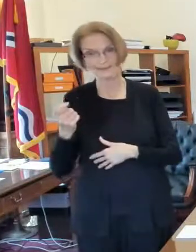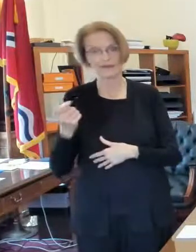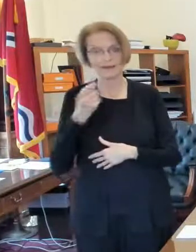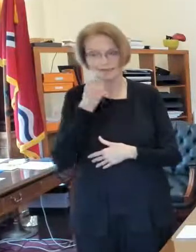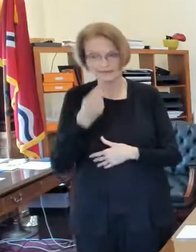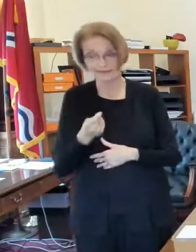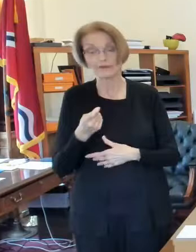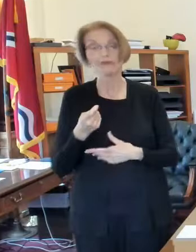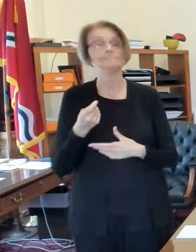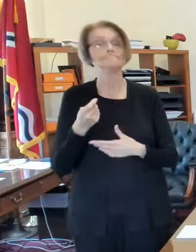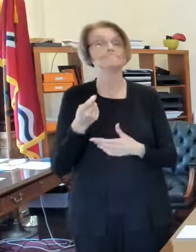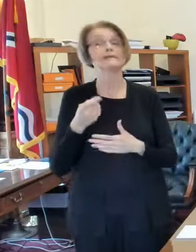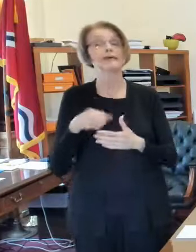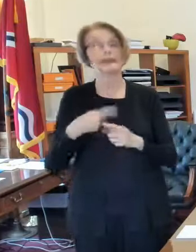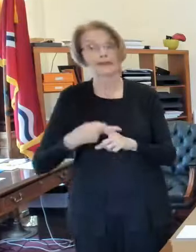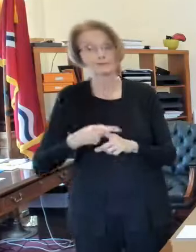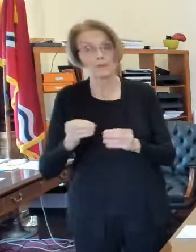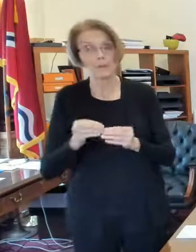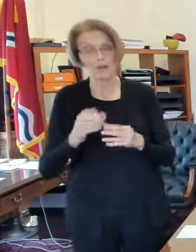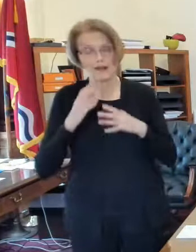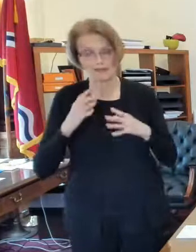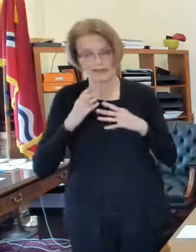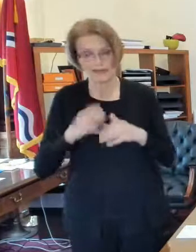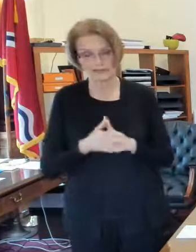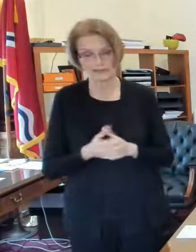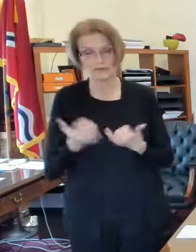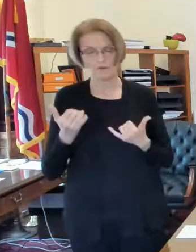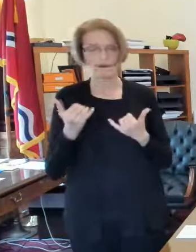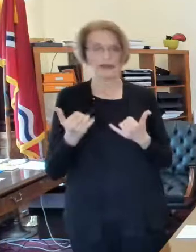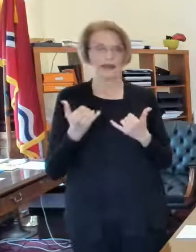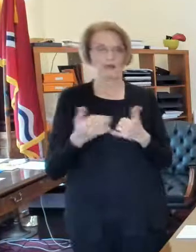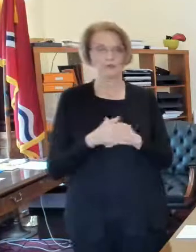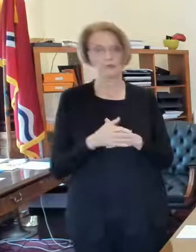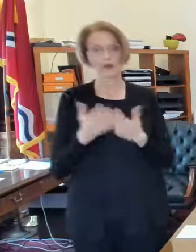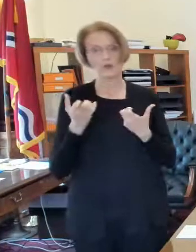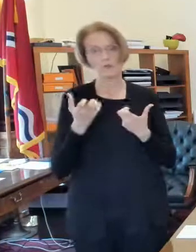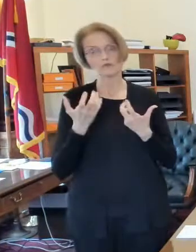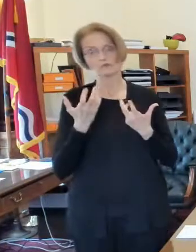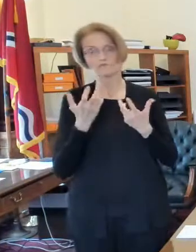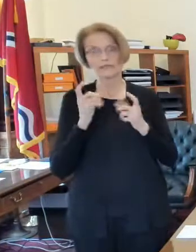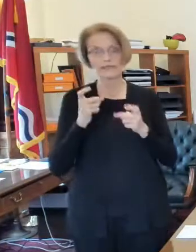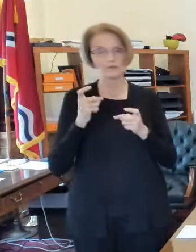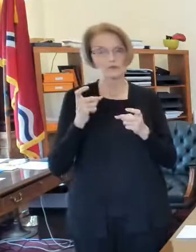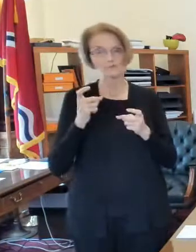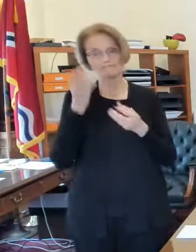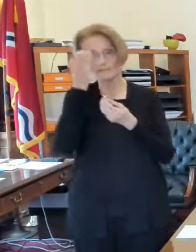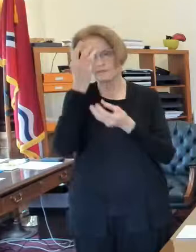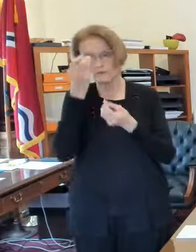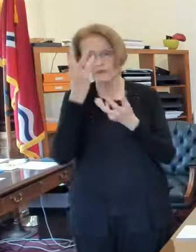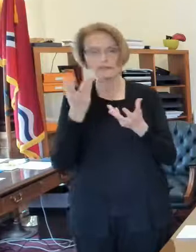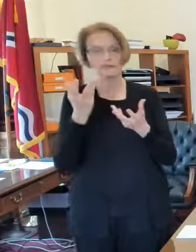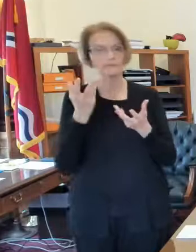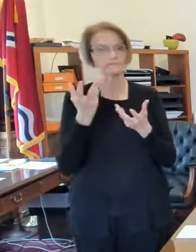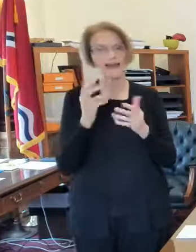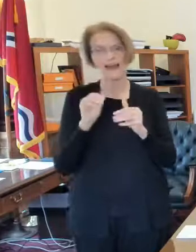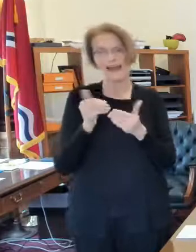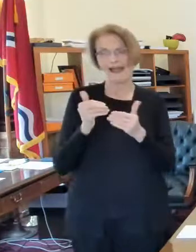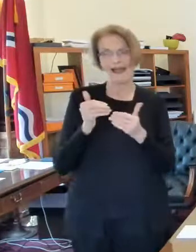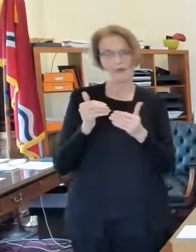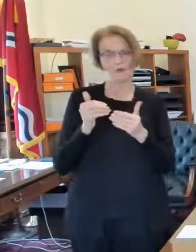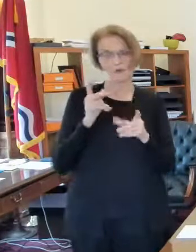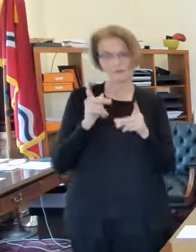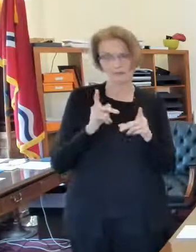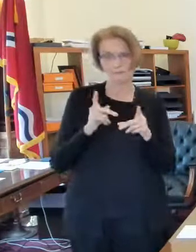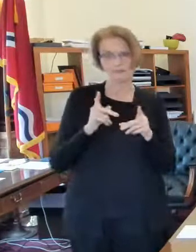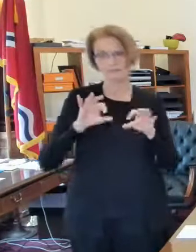and so we want to provide a moment uh share this take a moment to um give you some updates uh on things that you can do as an individual